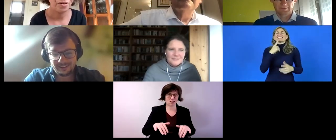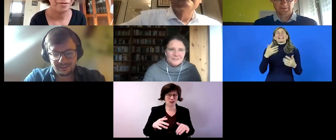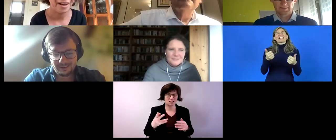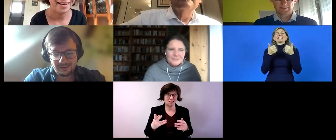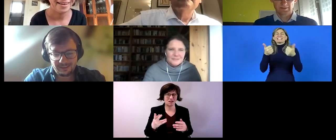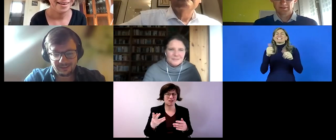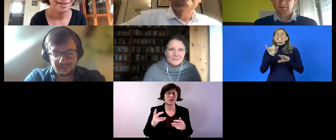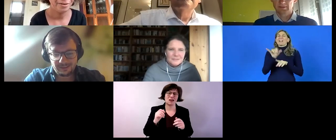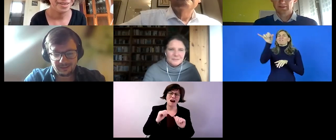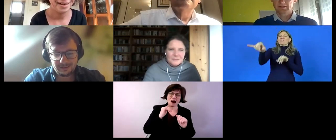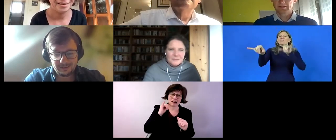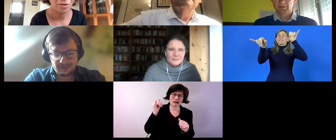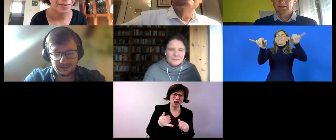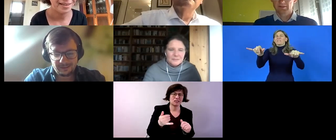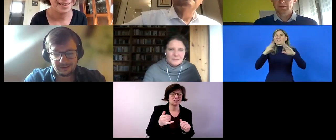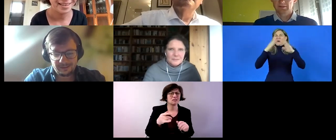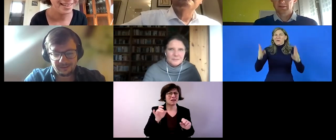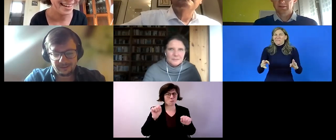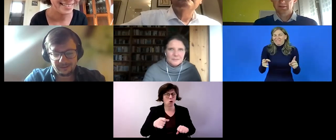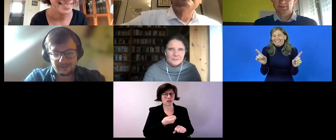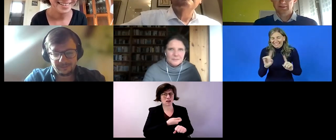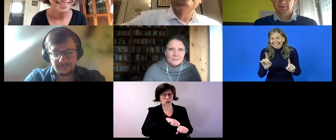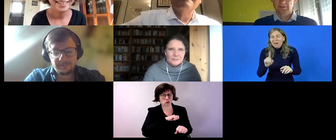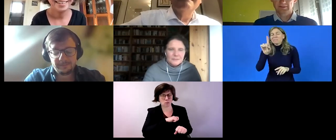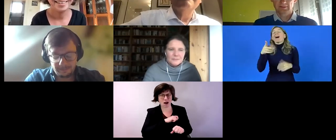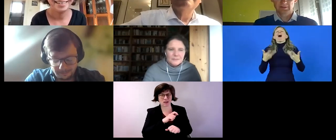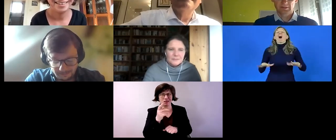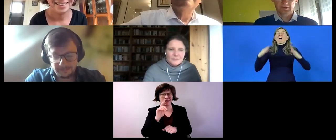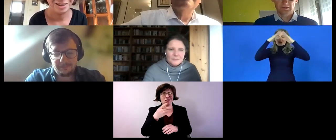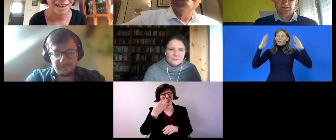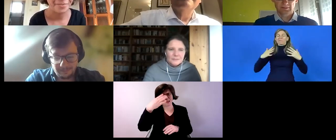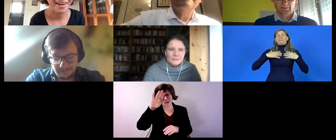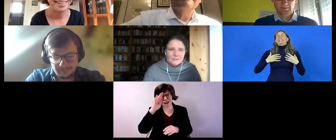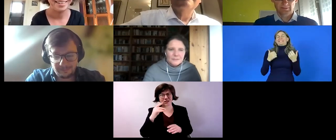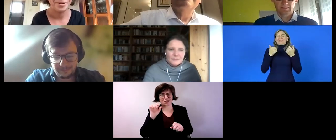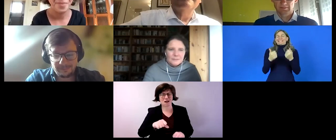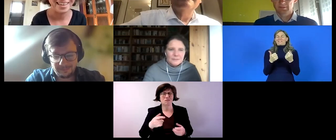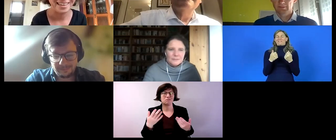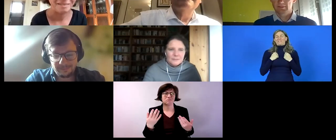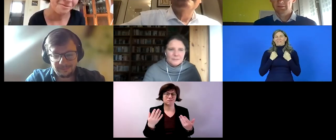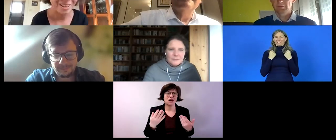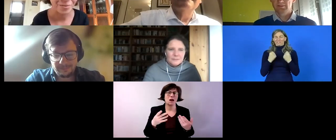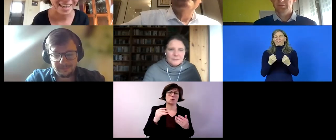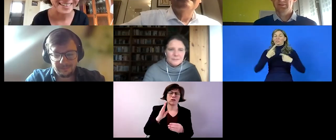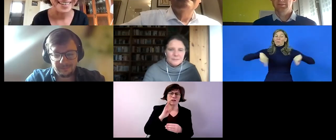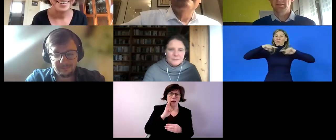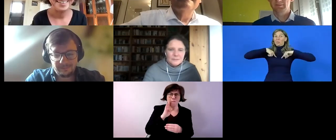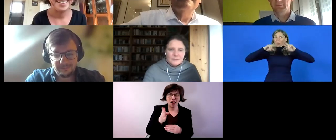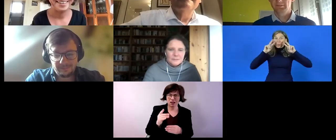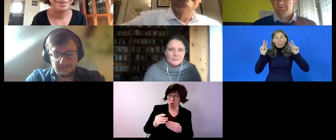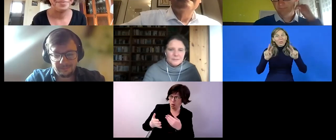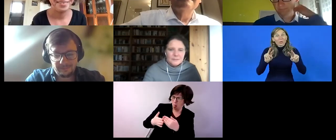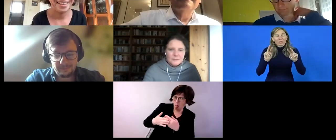and if you're at home then simply stay safe and healthy and we all look forward i think